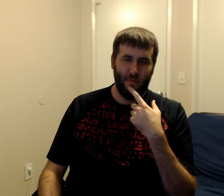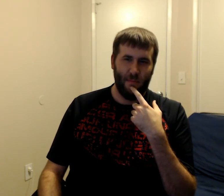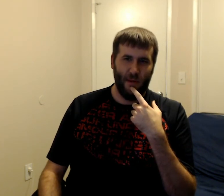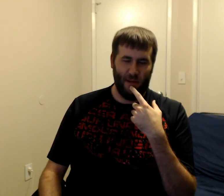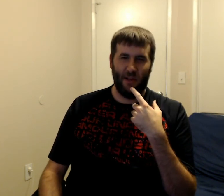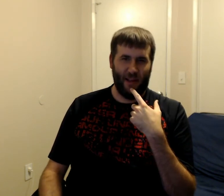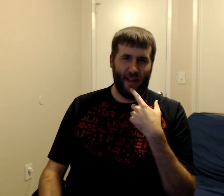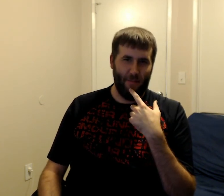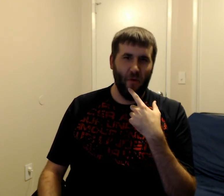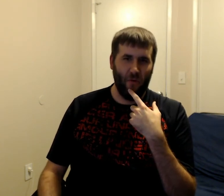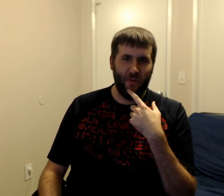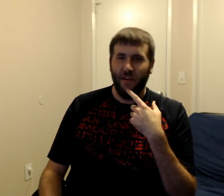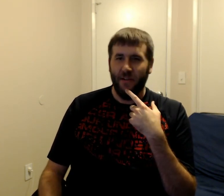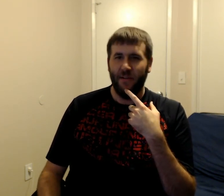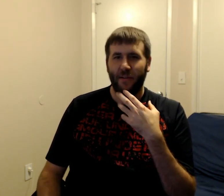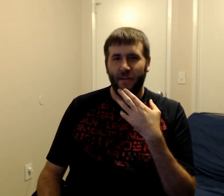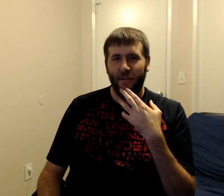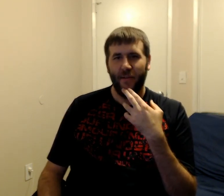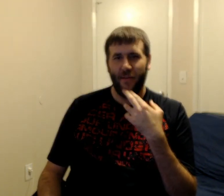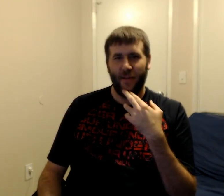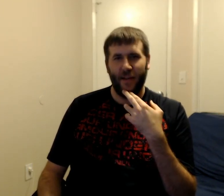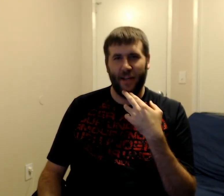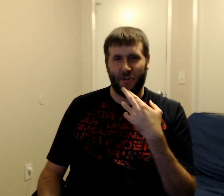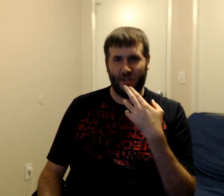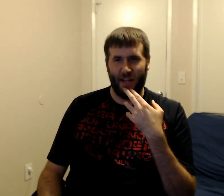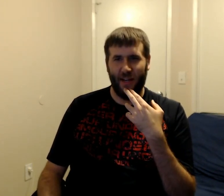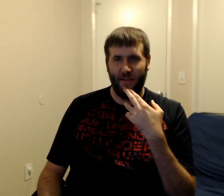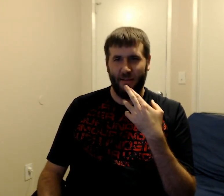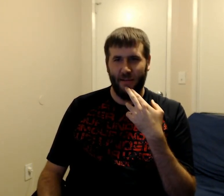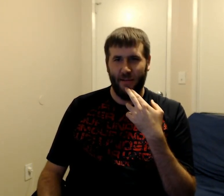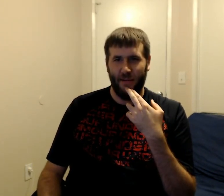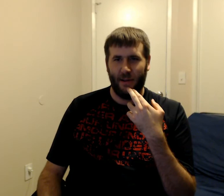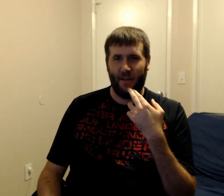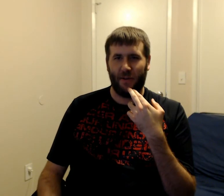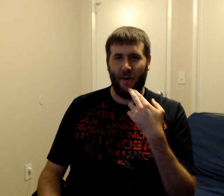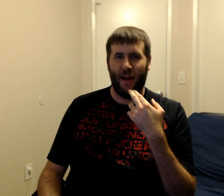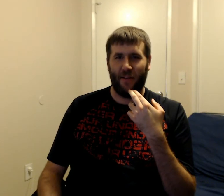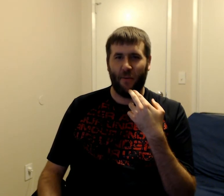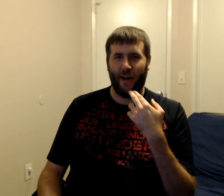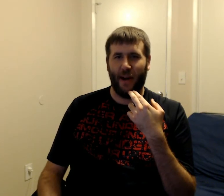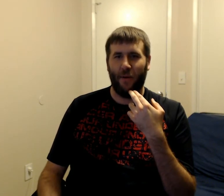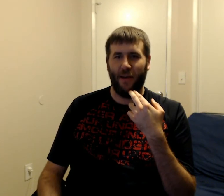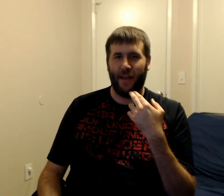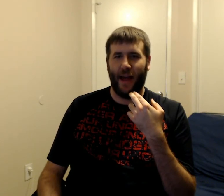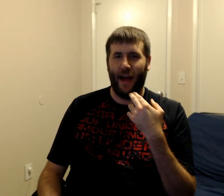But it looked like he moved. Interesting. Okay, they're going out of the ring now. What do they got?